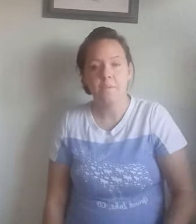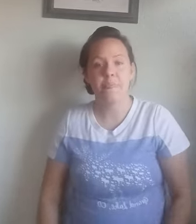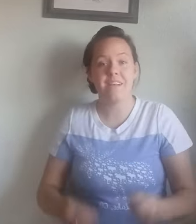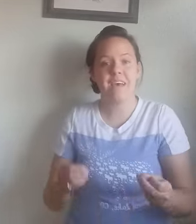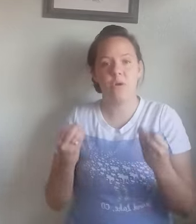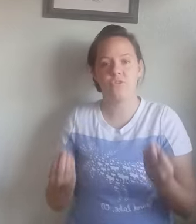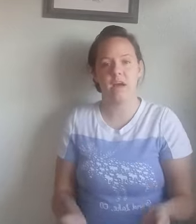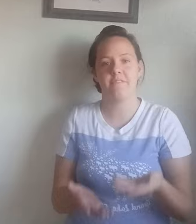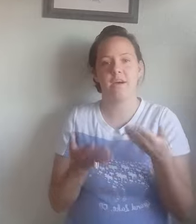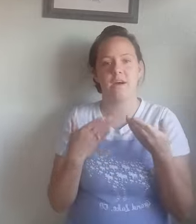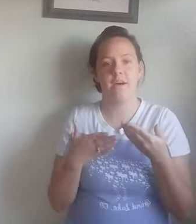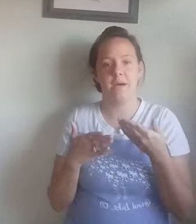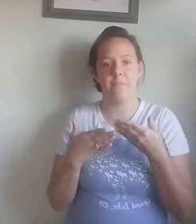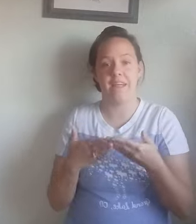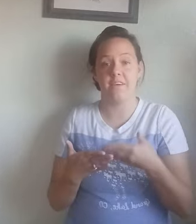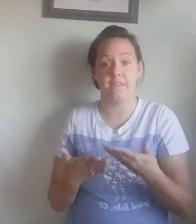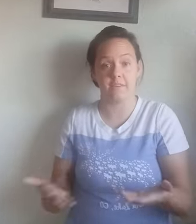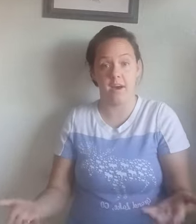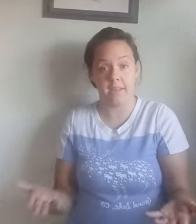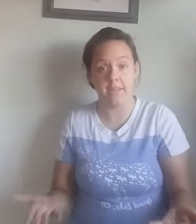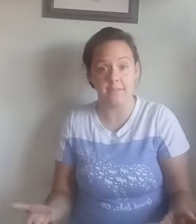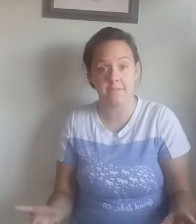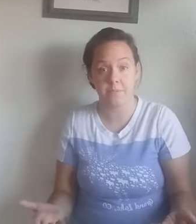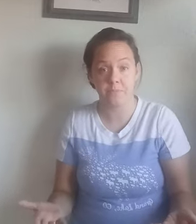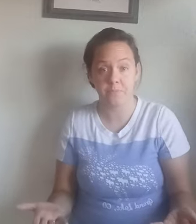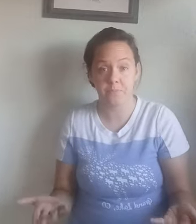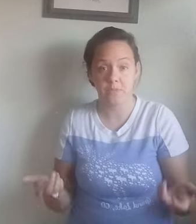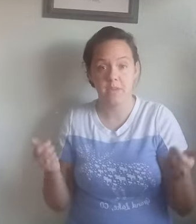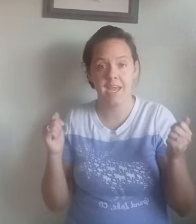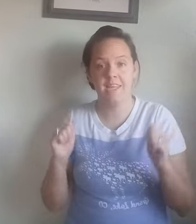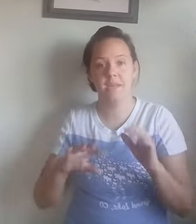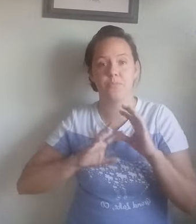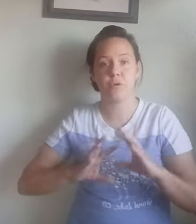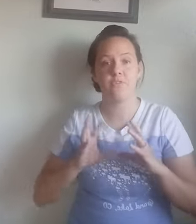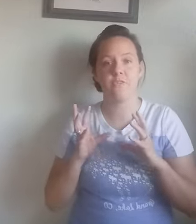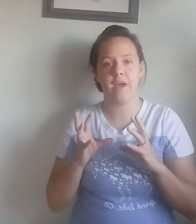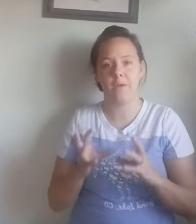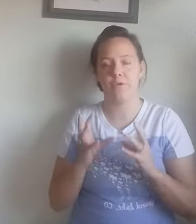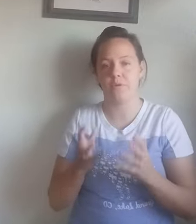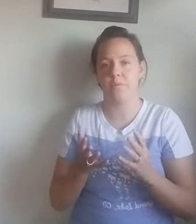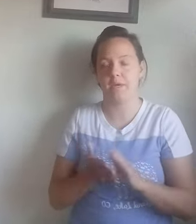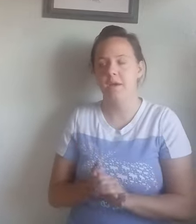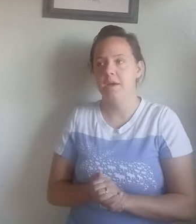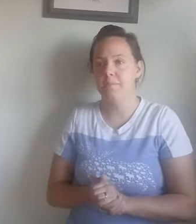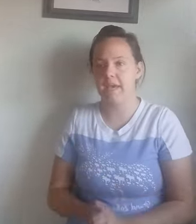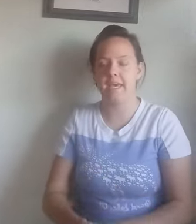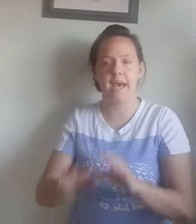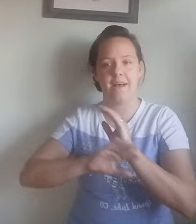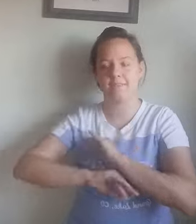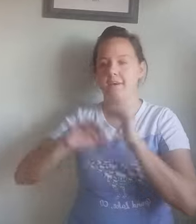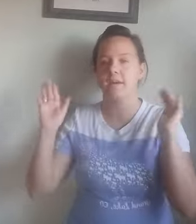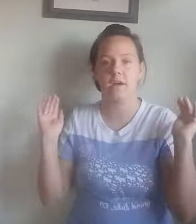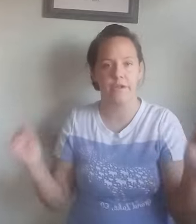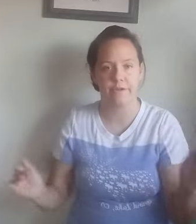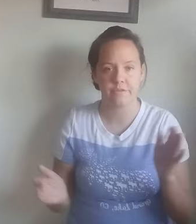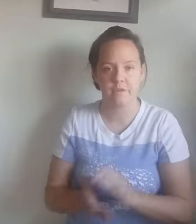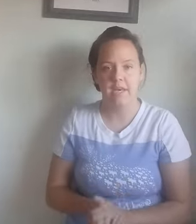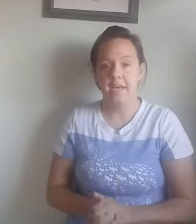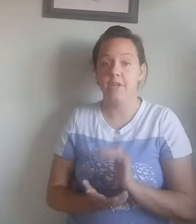That's how soft, um, I love this cotton is. And it is perfect for amigurumi making. It has a ton of colors. It is